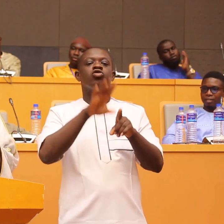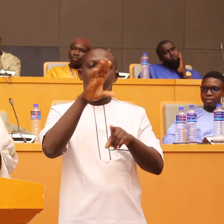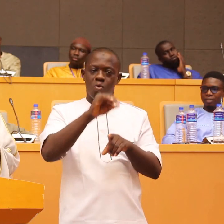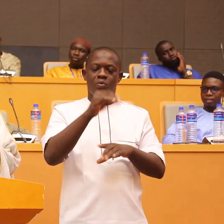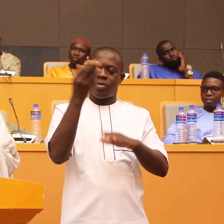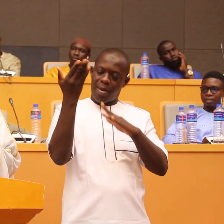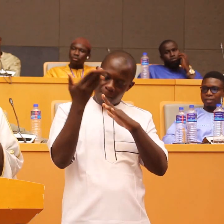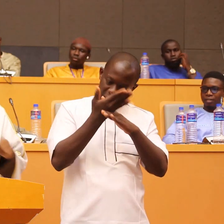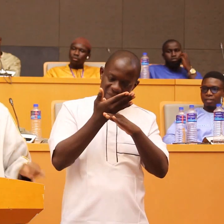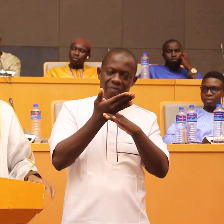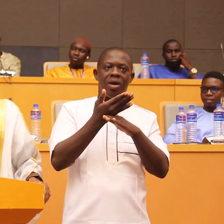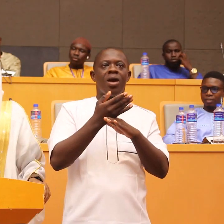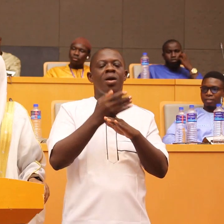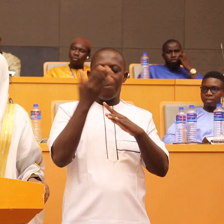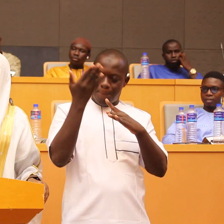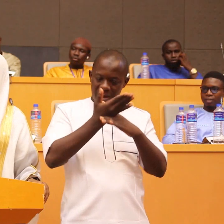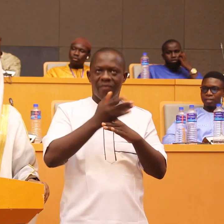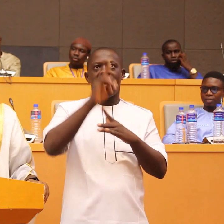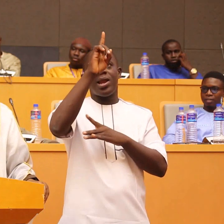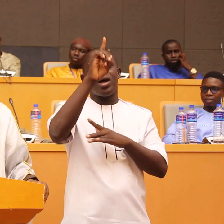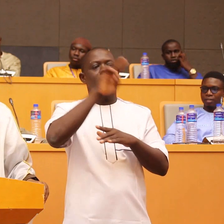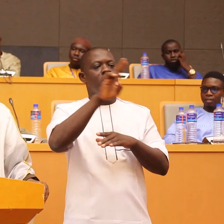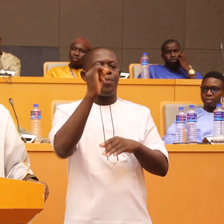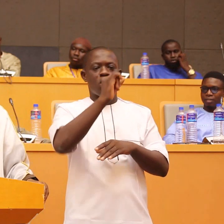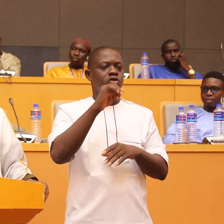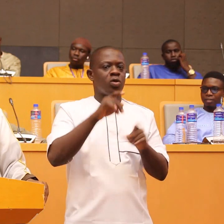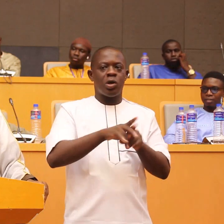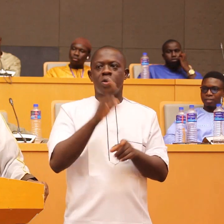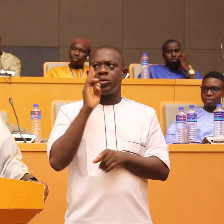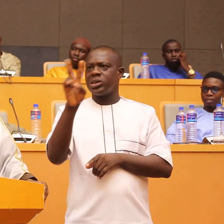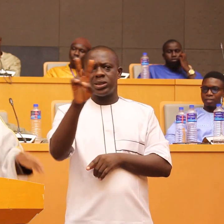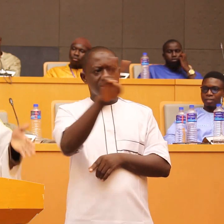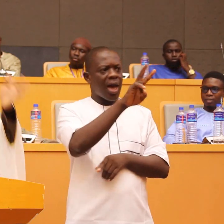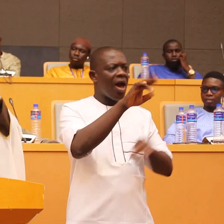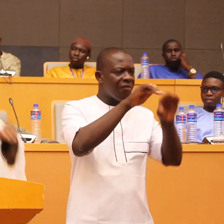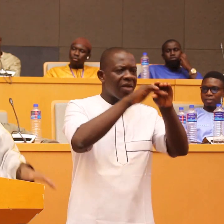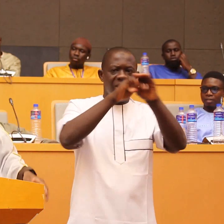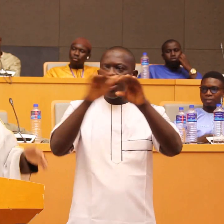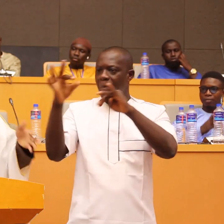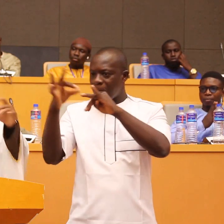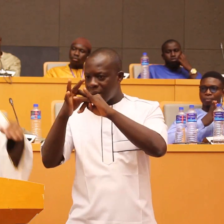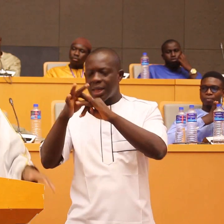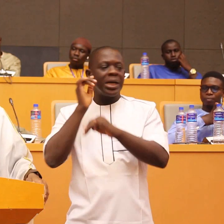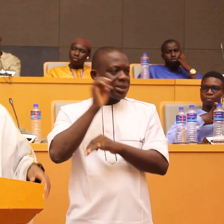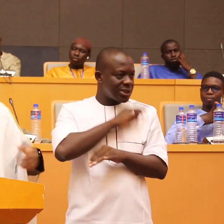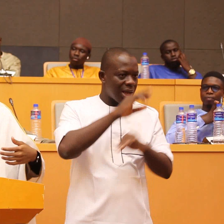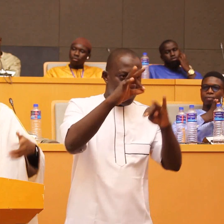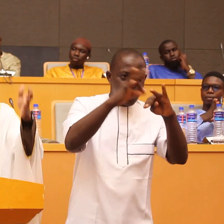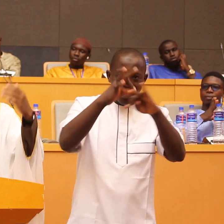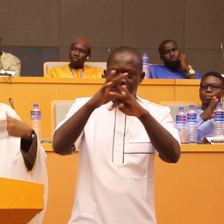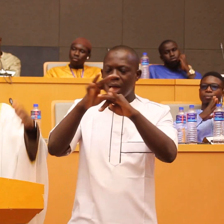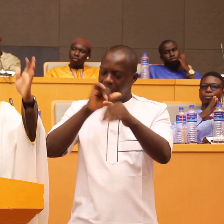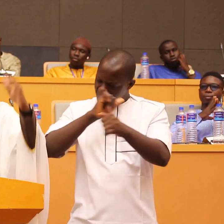you want successful marriage not because my friend is married my sister is married everyone is married